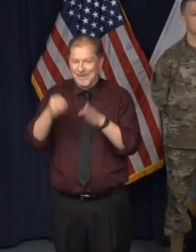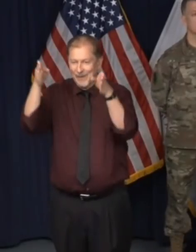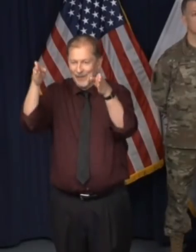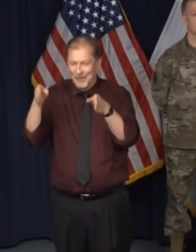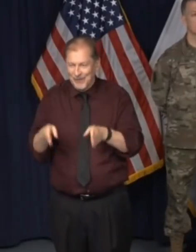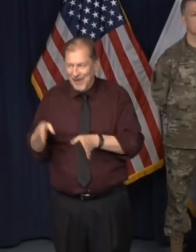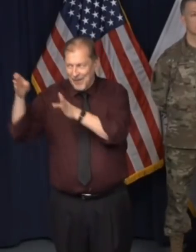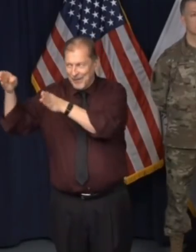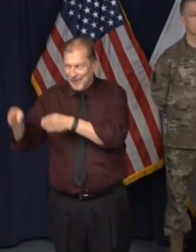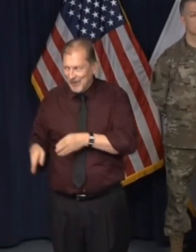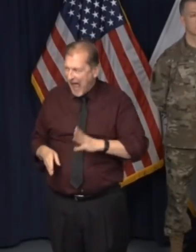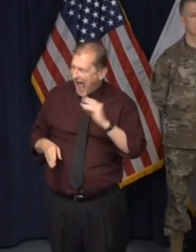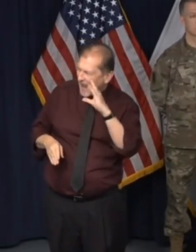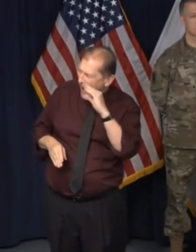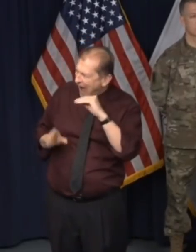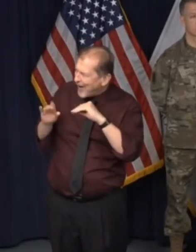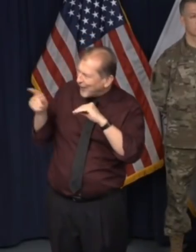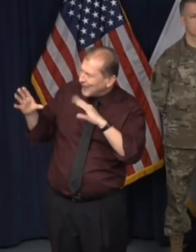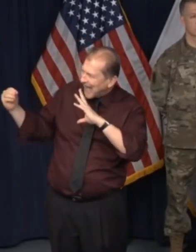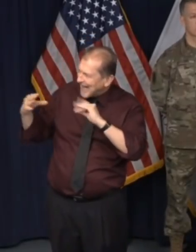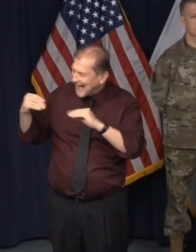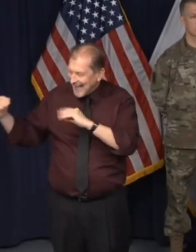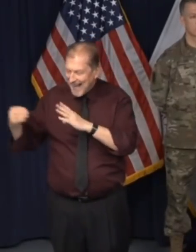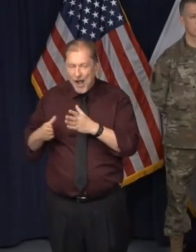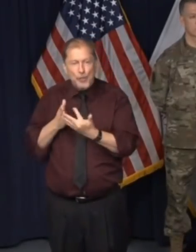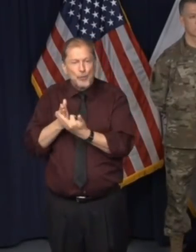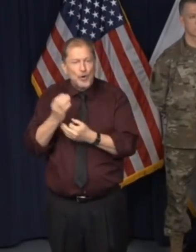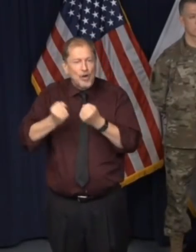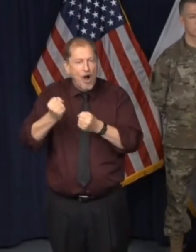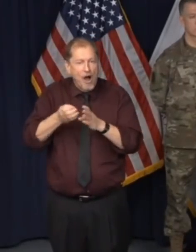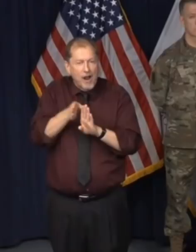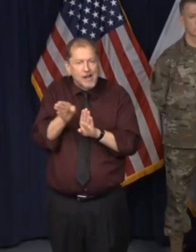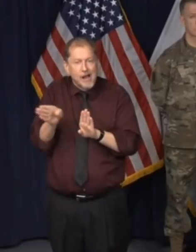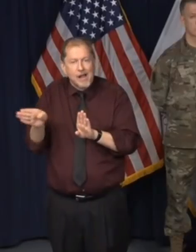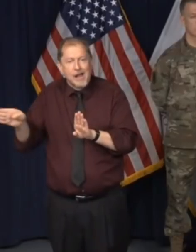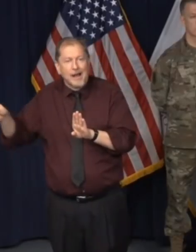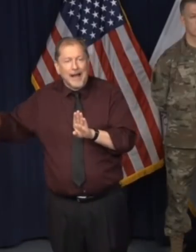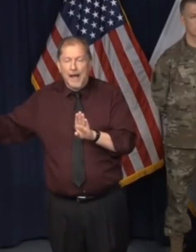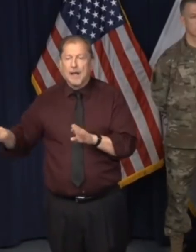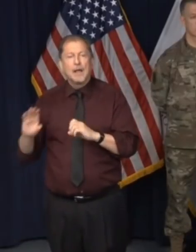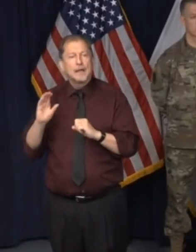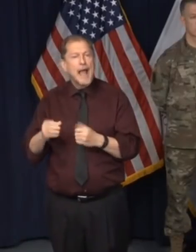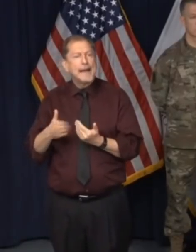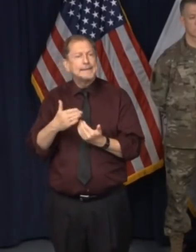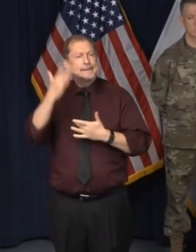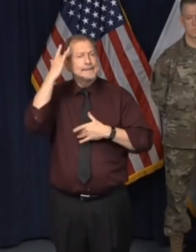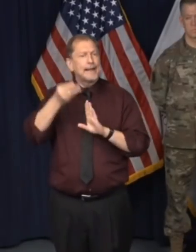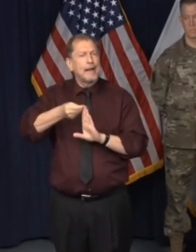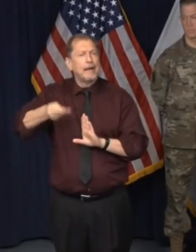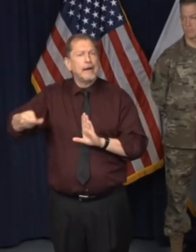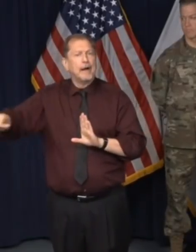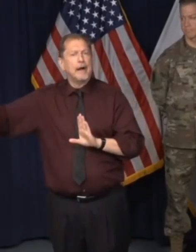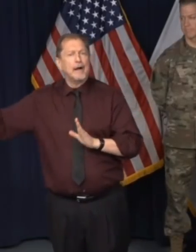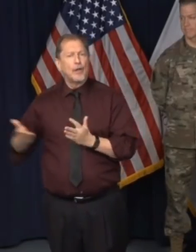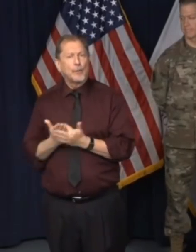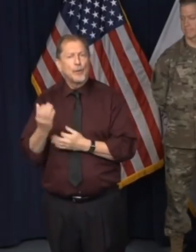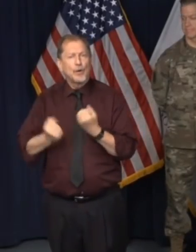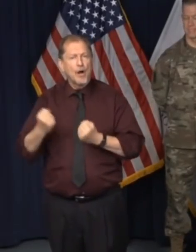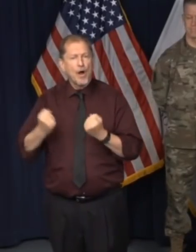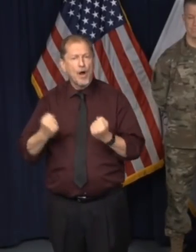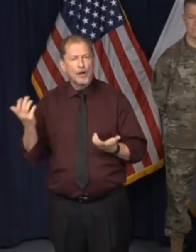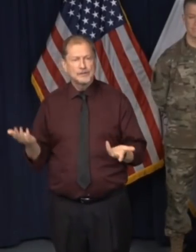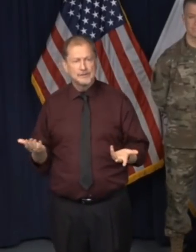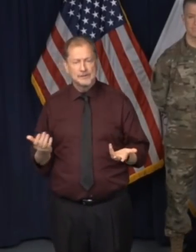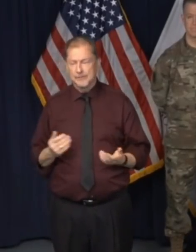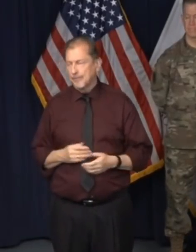pews very near to each other, and so it turns out that that is one way to spread COVID-19, and we want to avoid that. Molly Parker at the